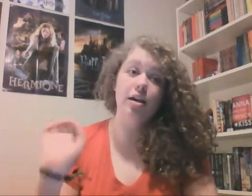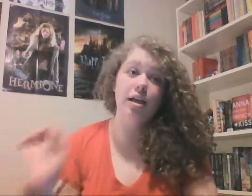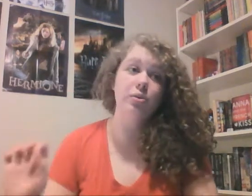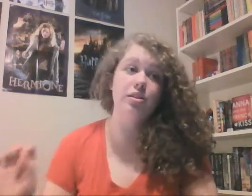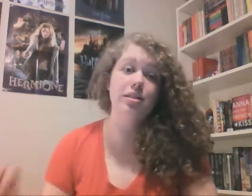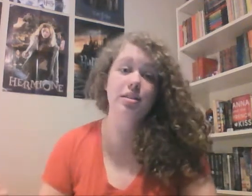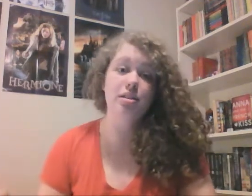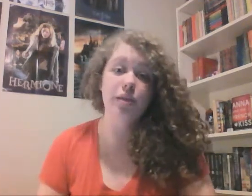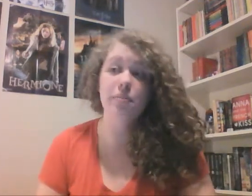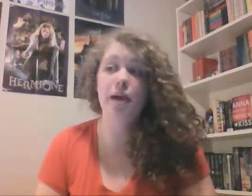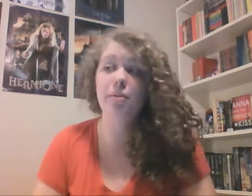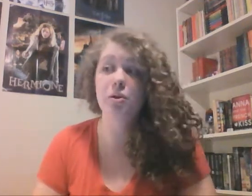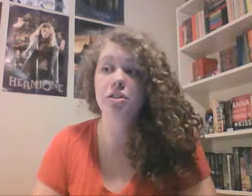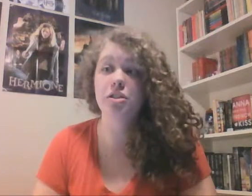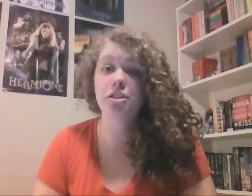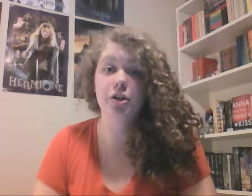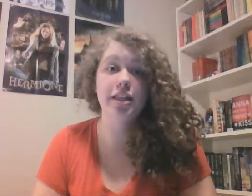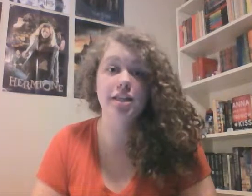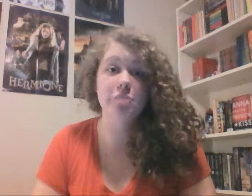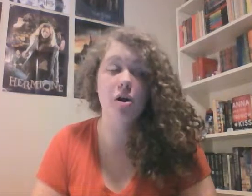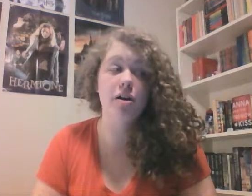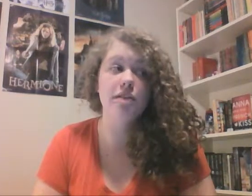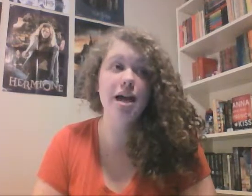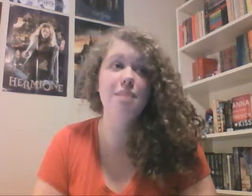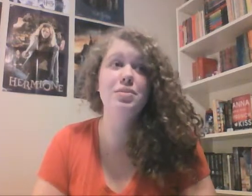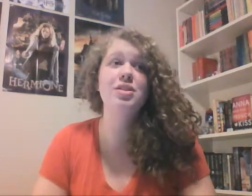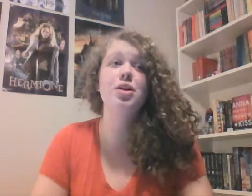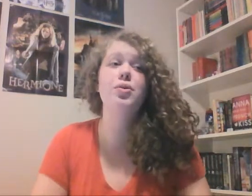able to deal with my emotions during this part of the episode.